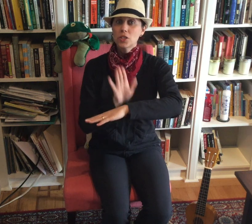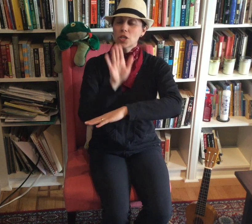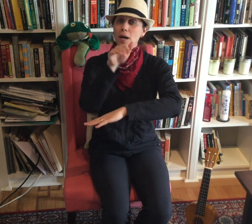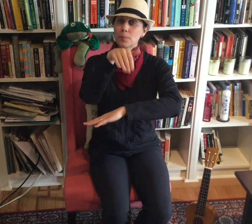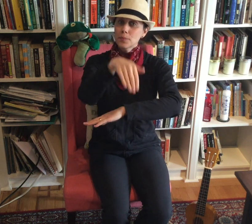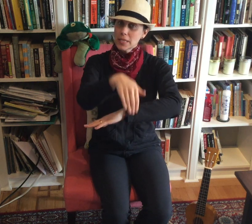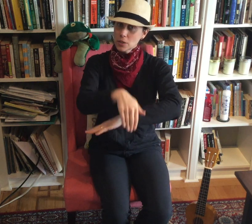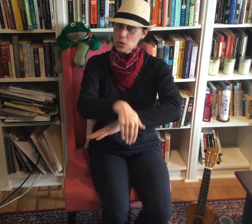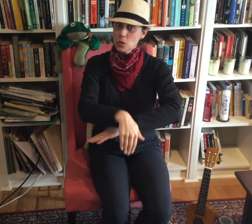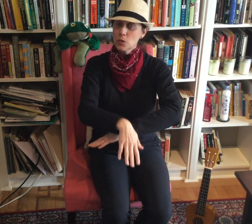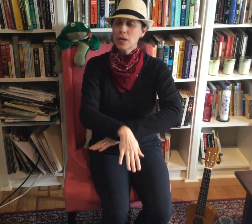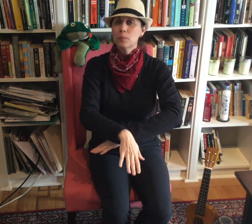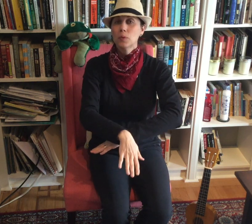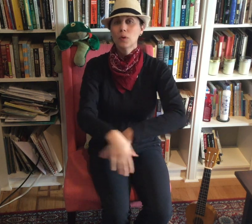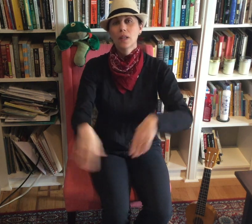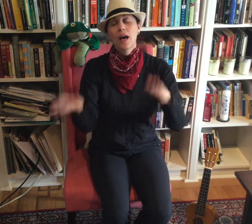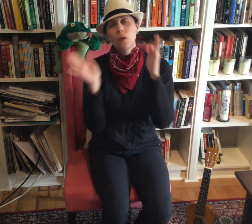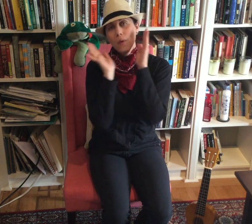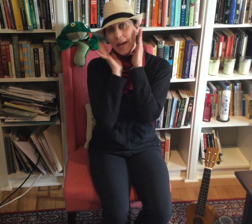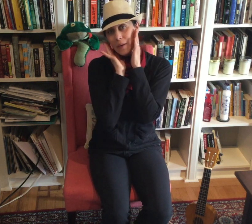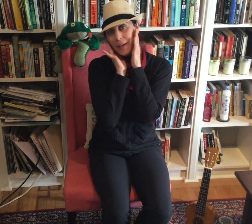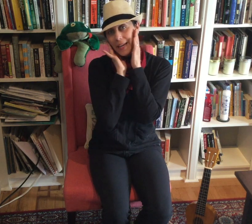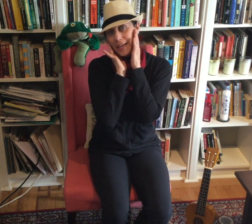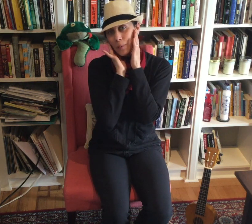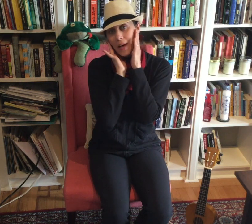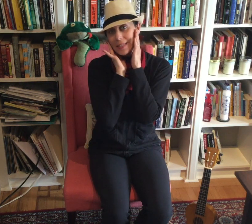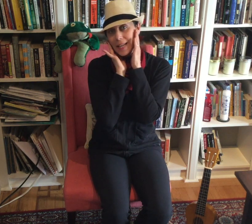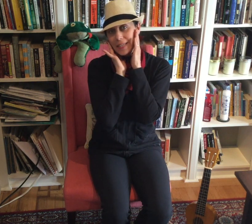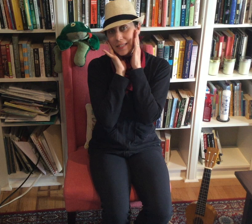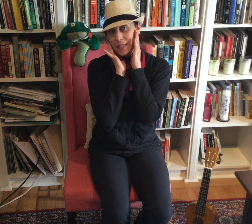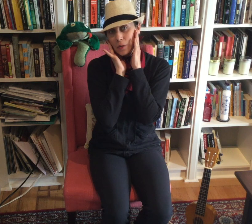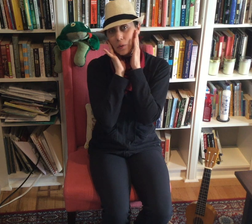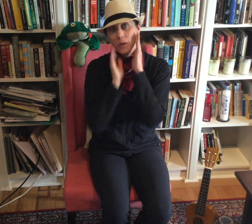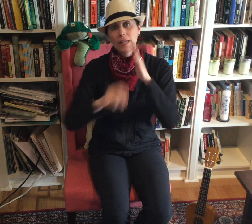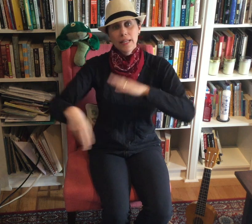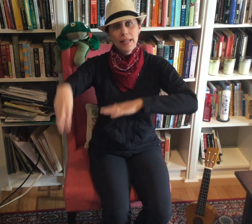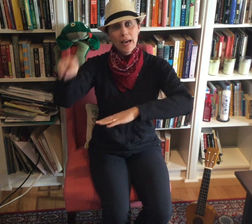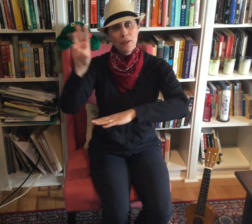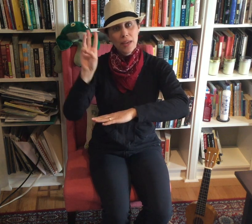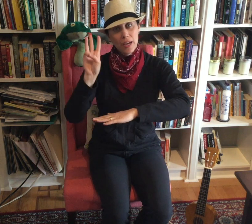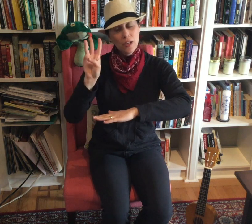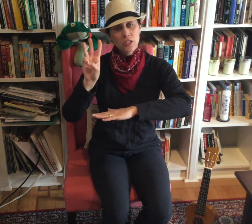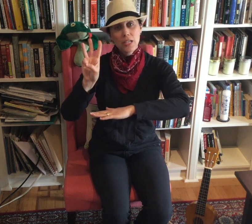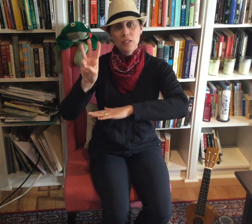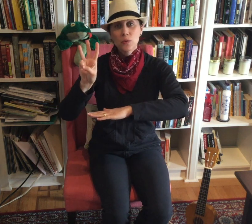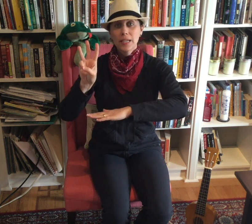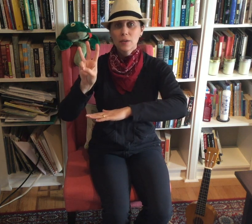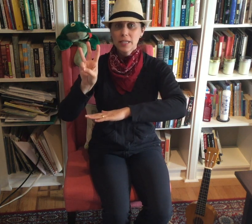jumped into the pool where it was nice and cool, now there's just three green